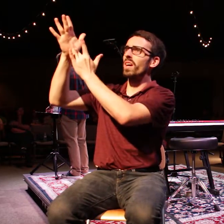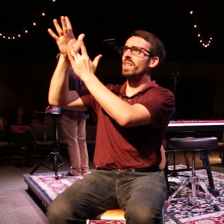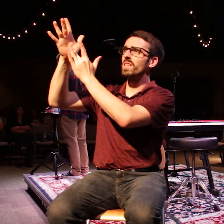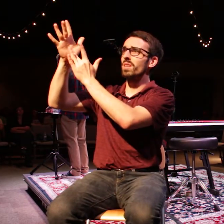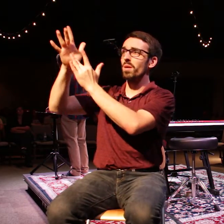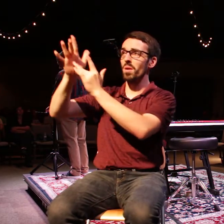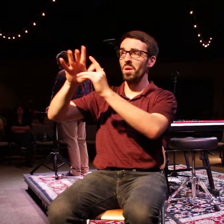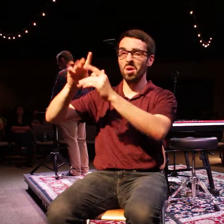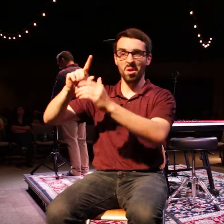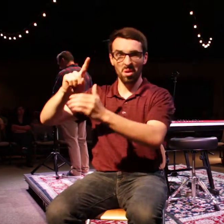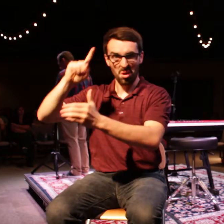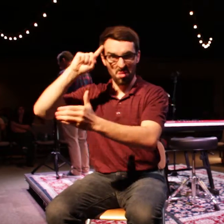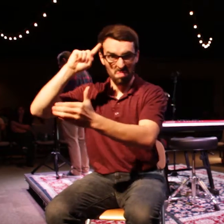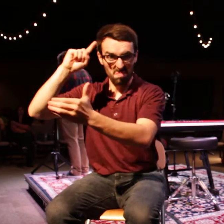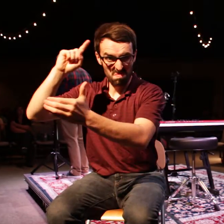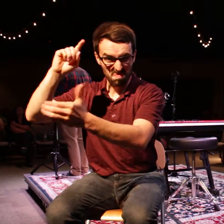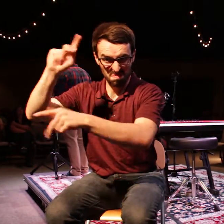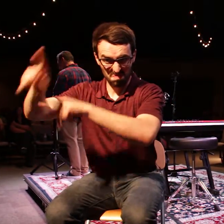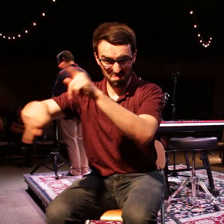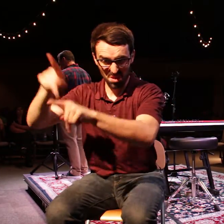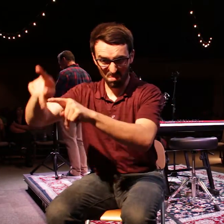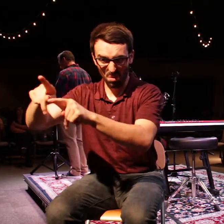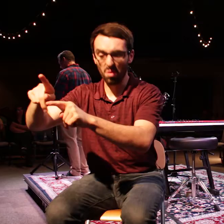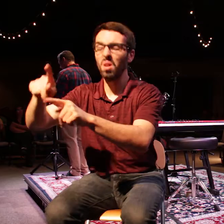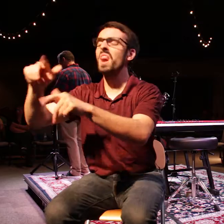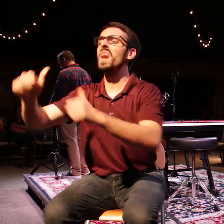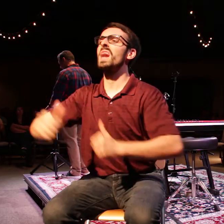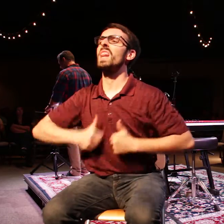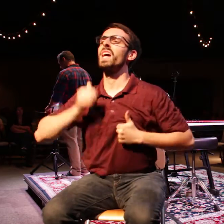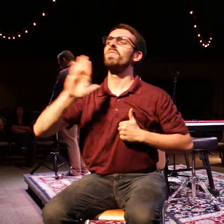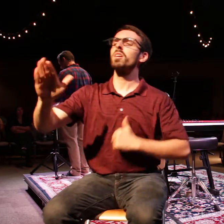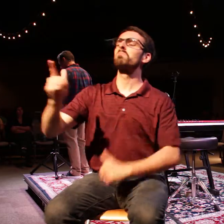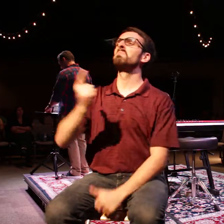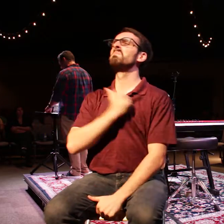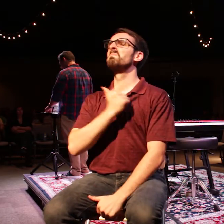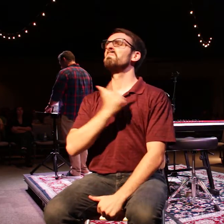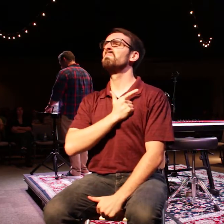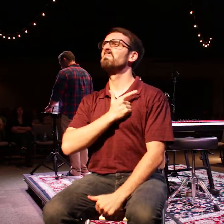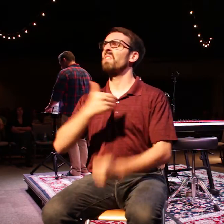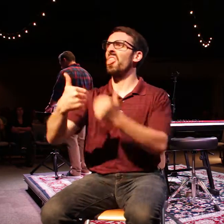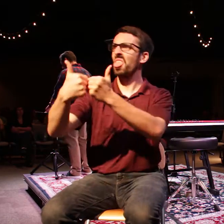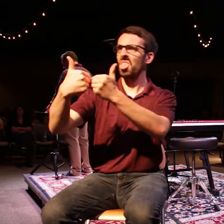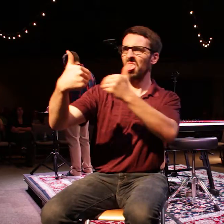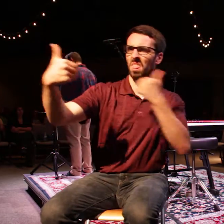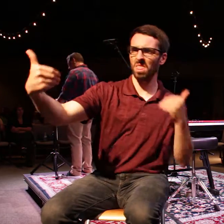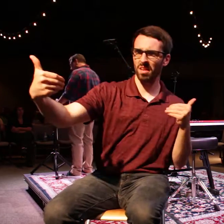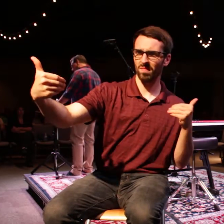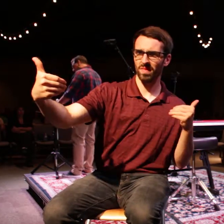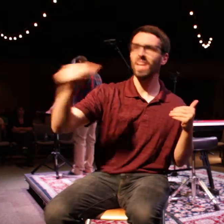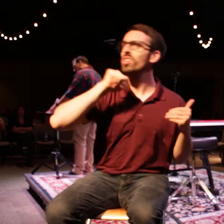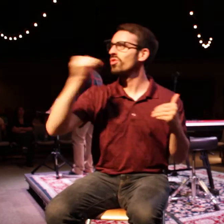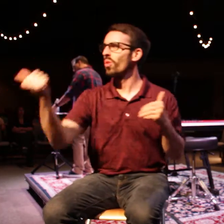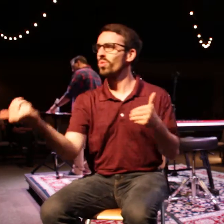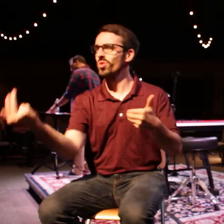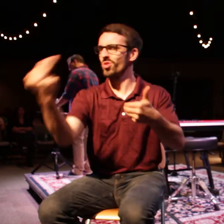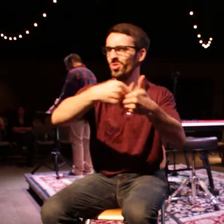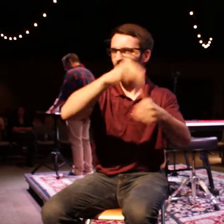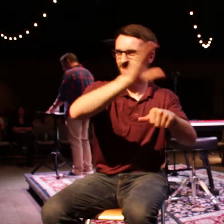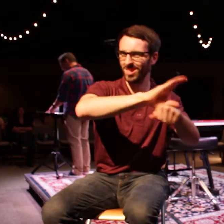who live idle lives and don't follow the tradition they received from us. For you know that you ought to imitate us. We